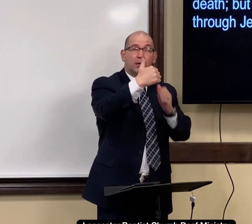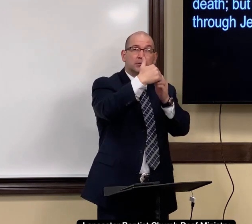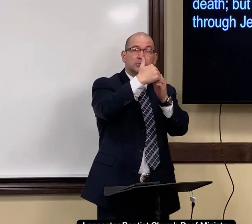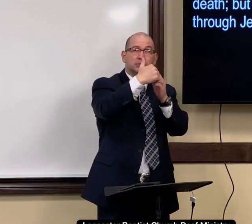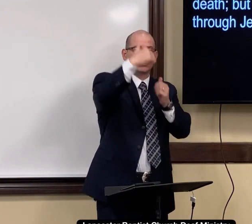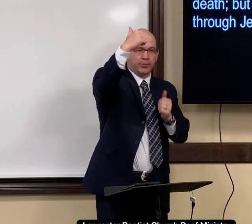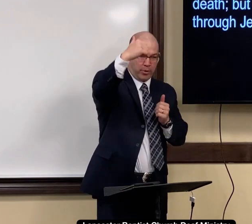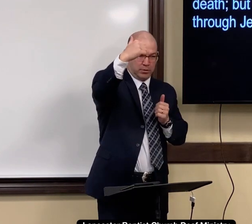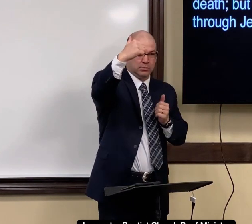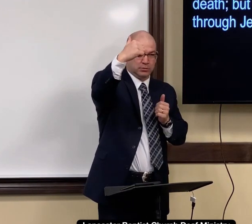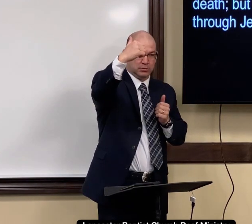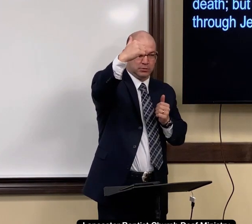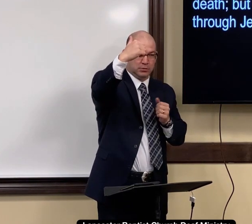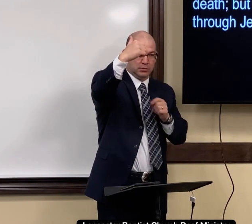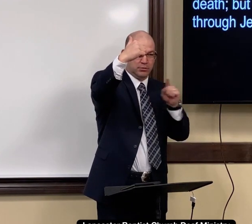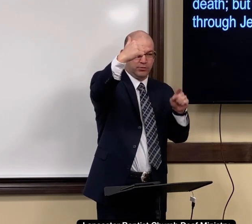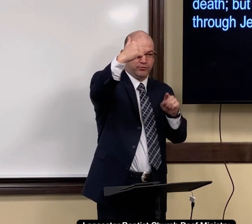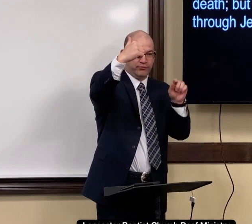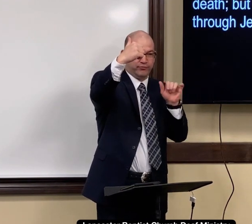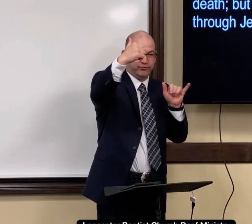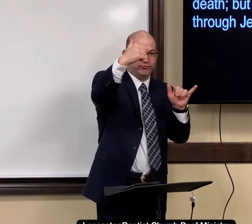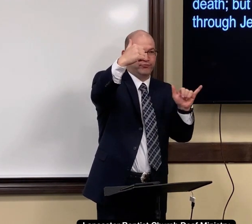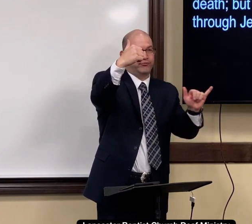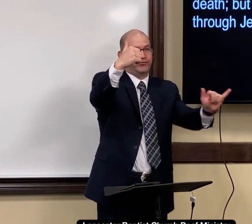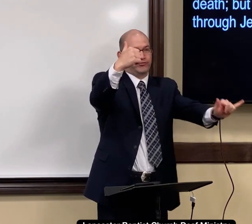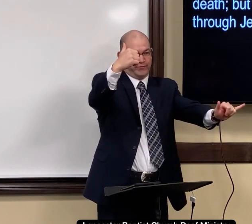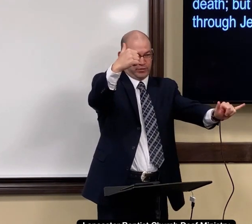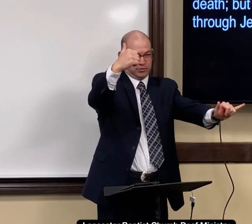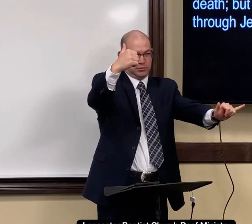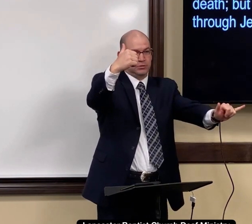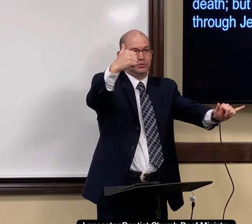It's separation from God. For eternity.